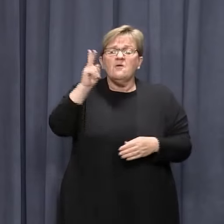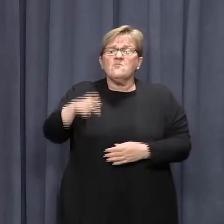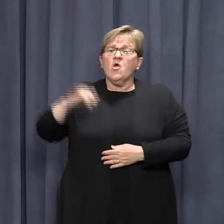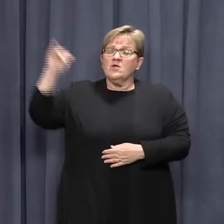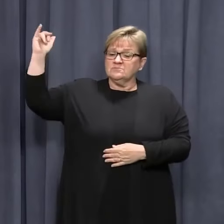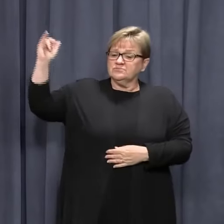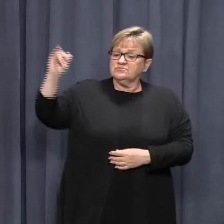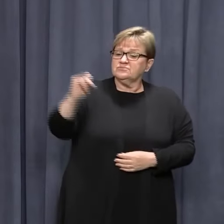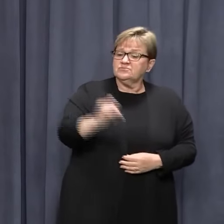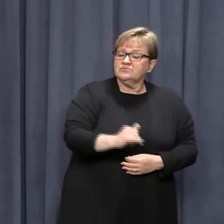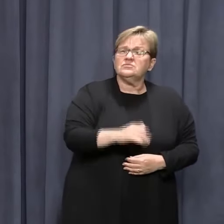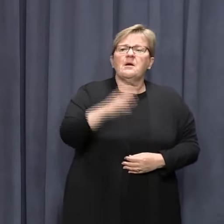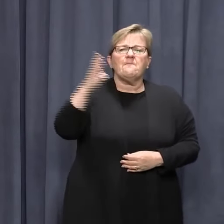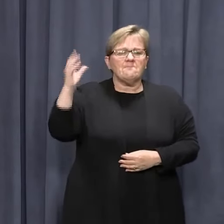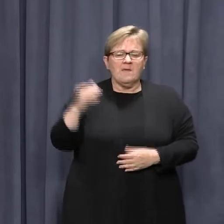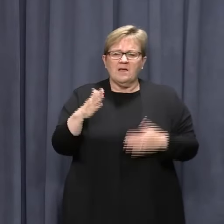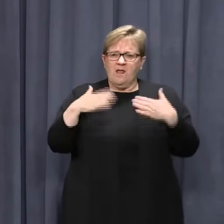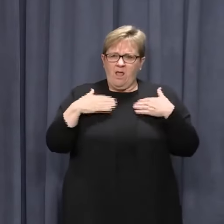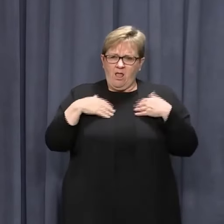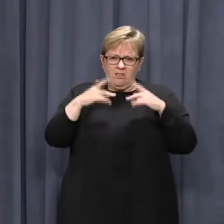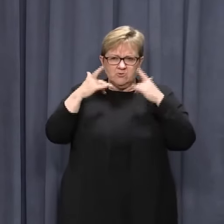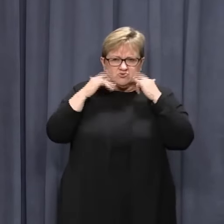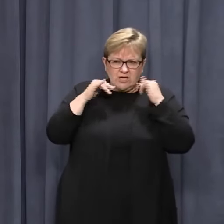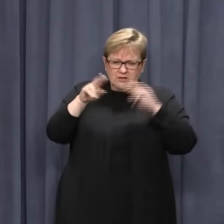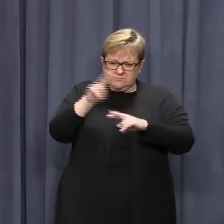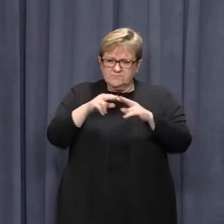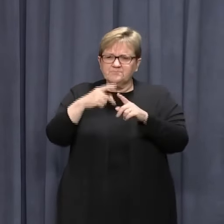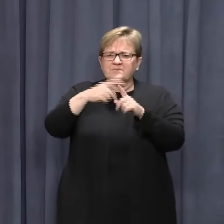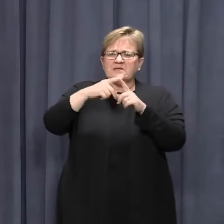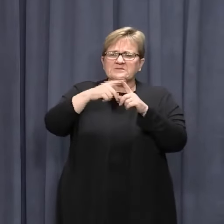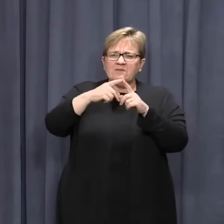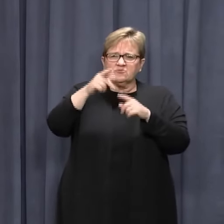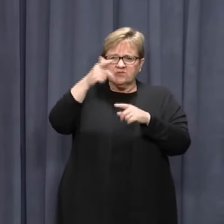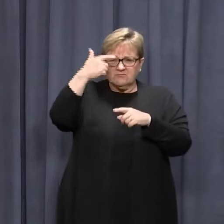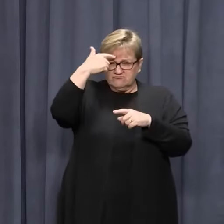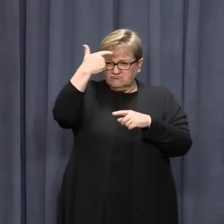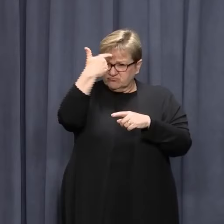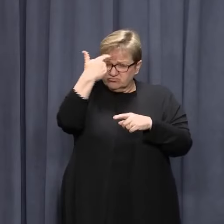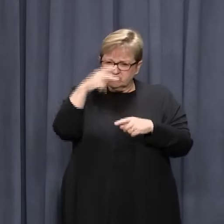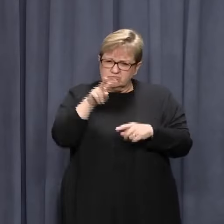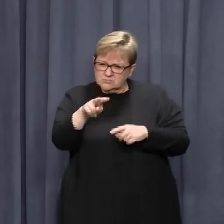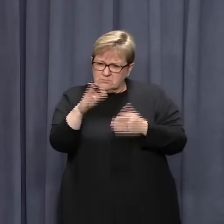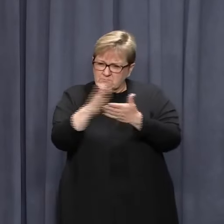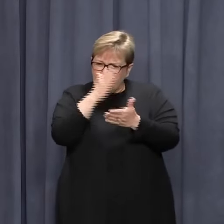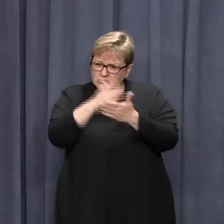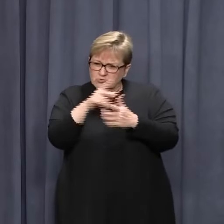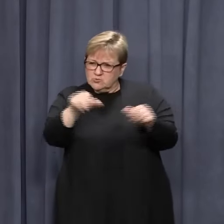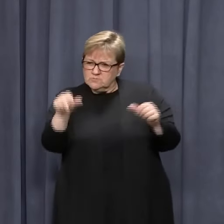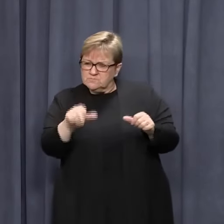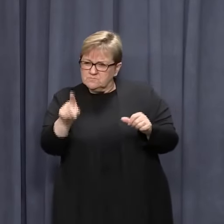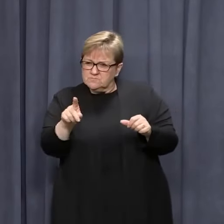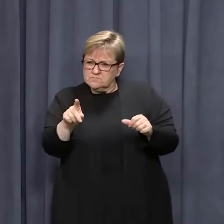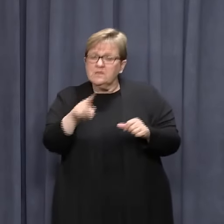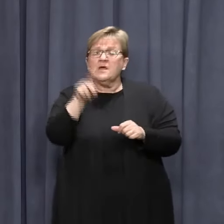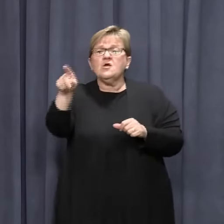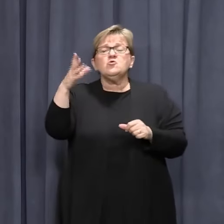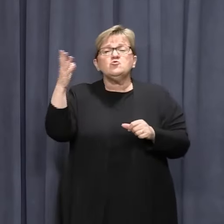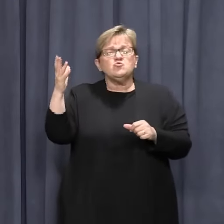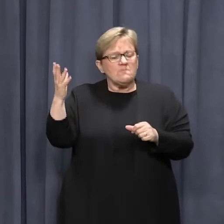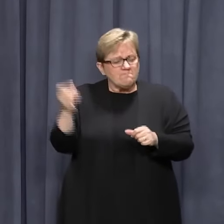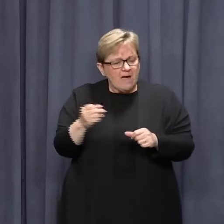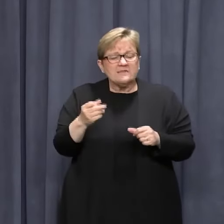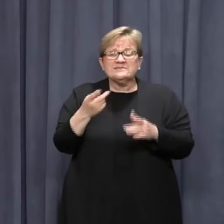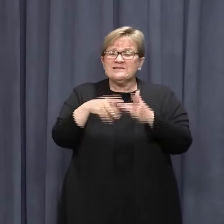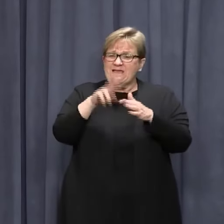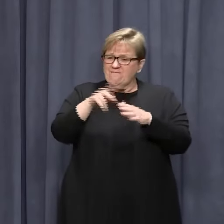arrivals must undergo a health screening and temperature test on arrival. Travelers must be prepared to take